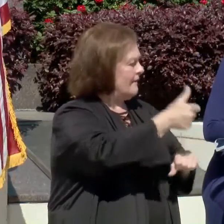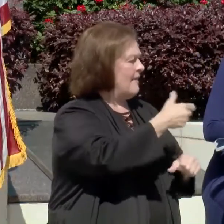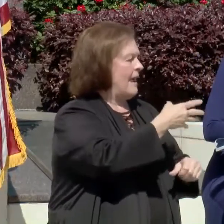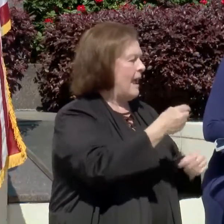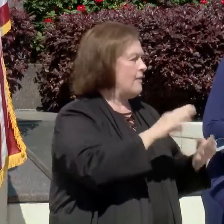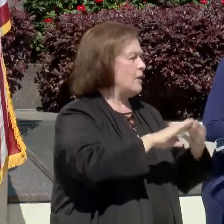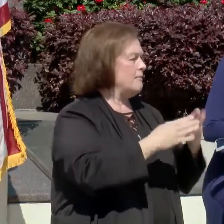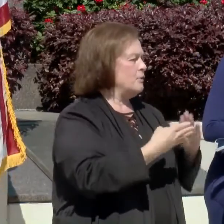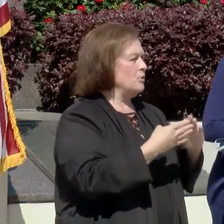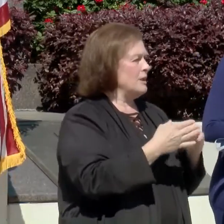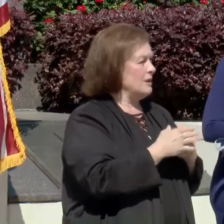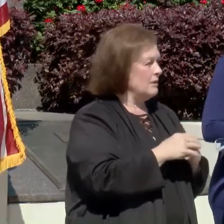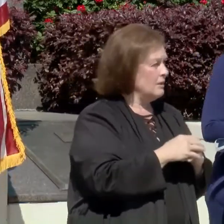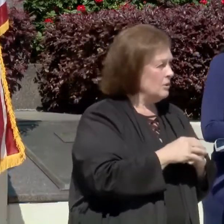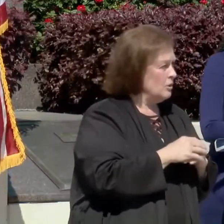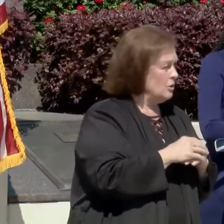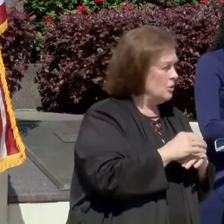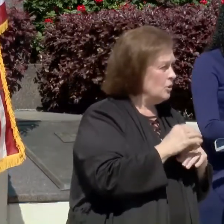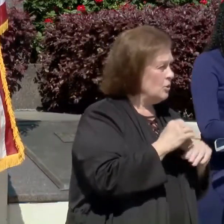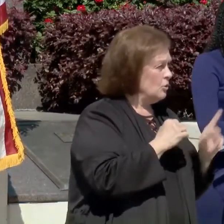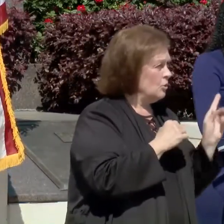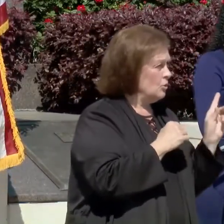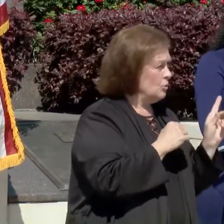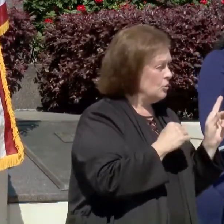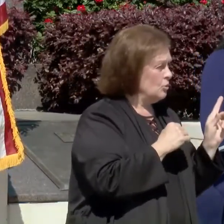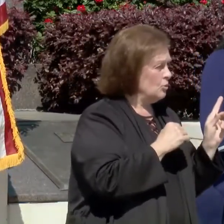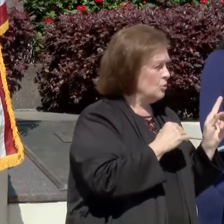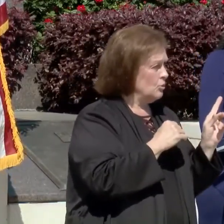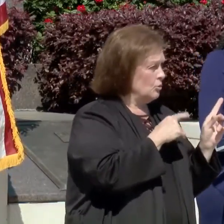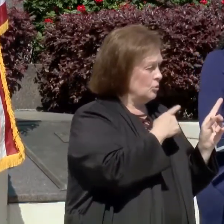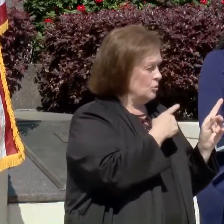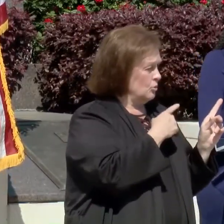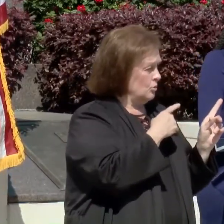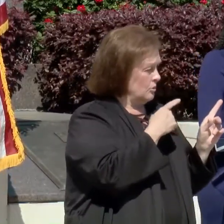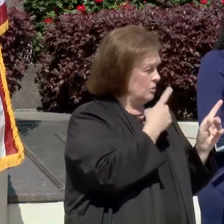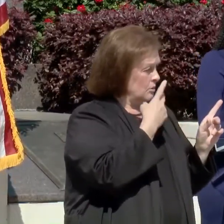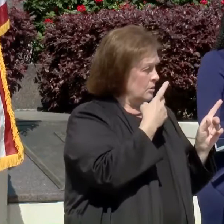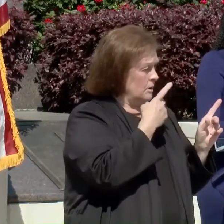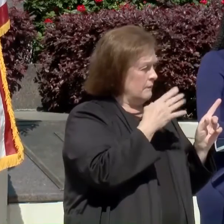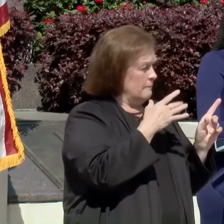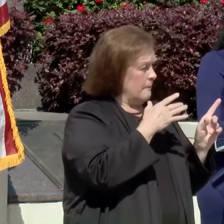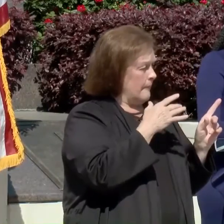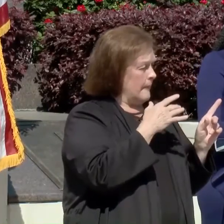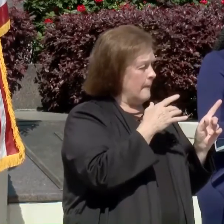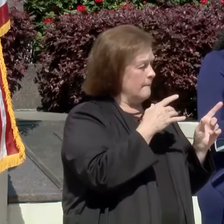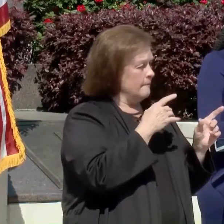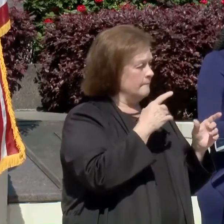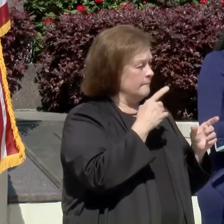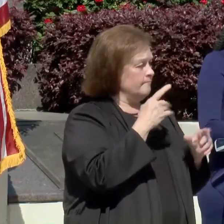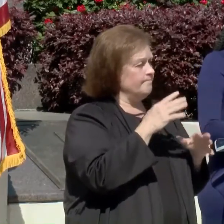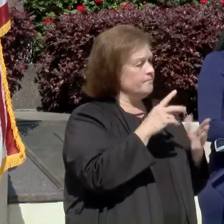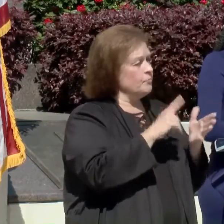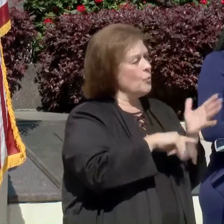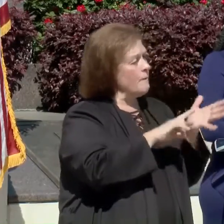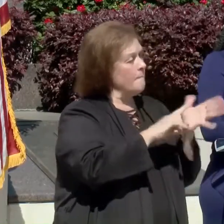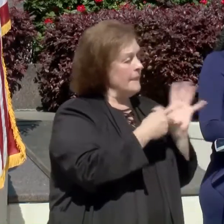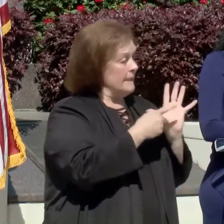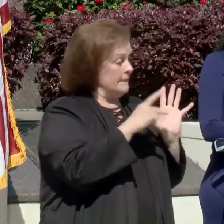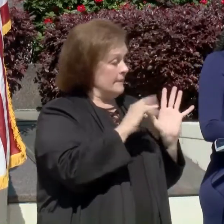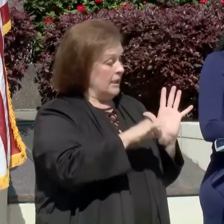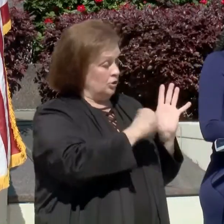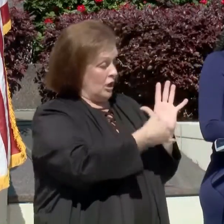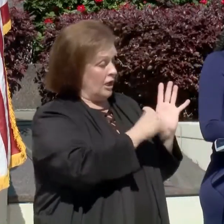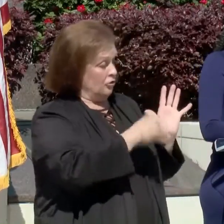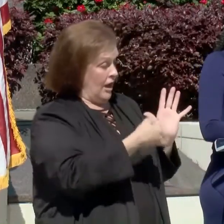different for any of these vaccines that you all have been able to detect at this point. So reportedly, it shows that